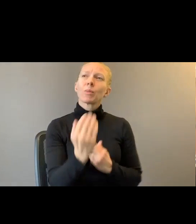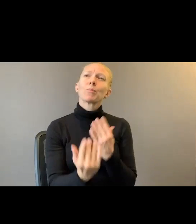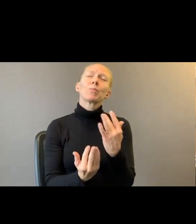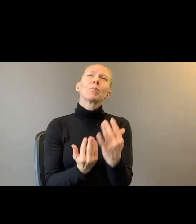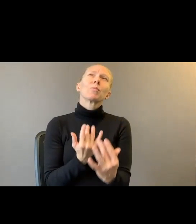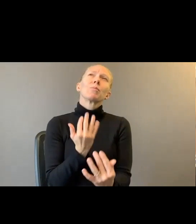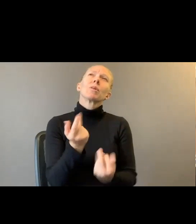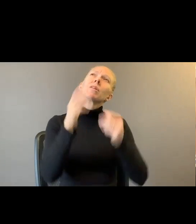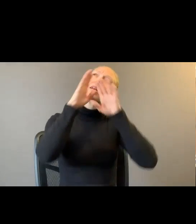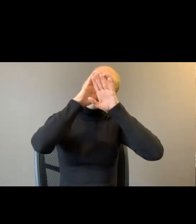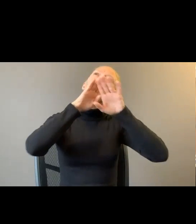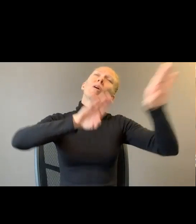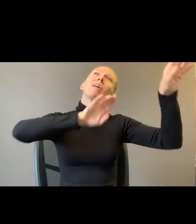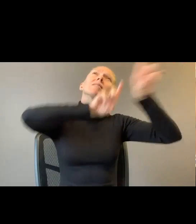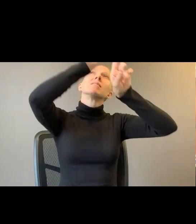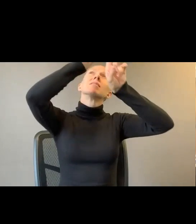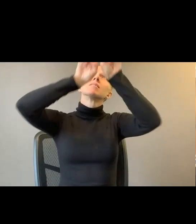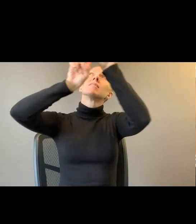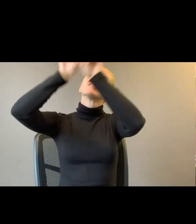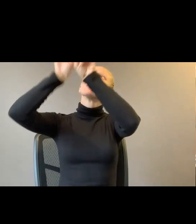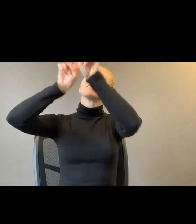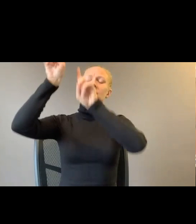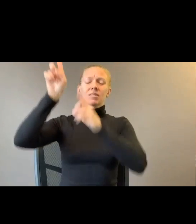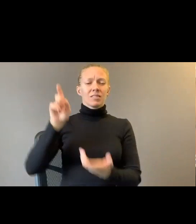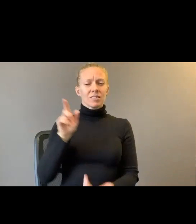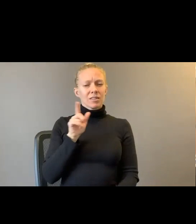else can I be? The crows know.